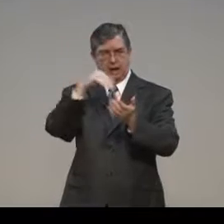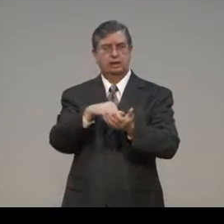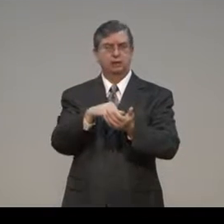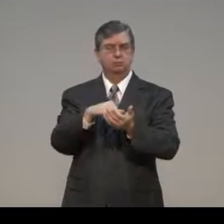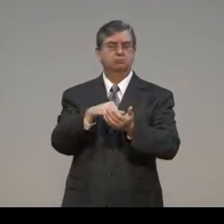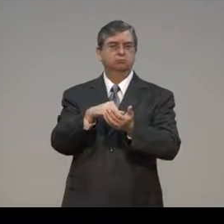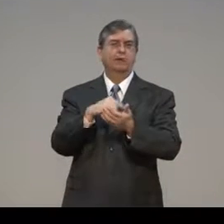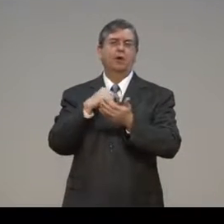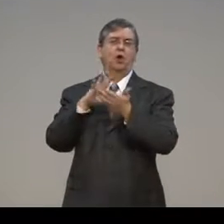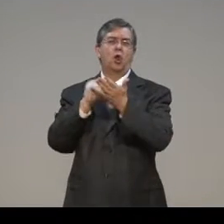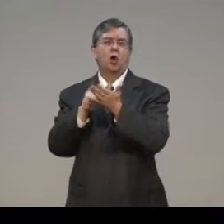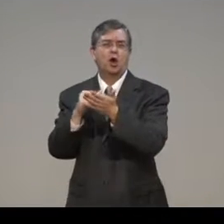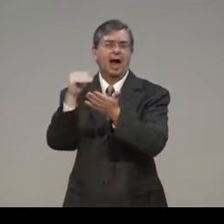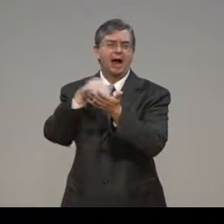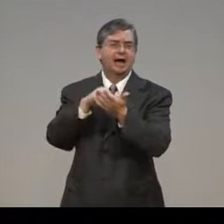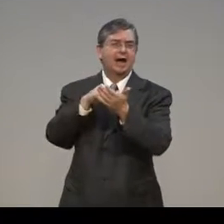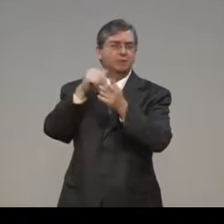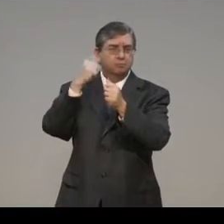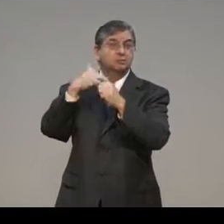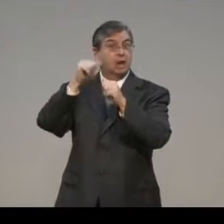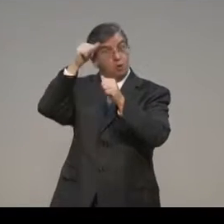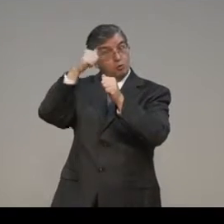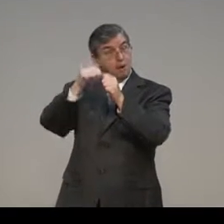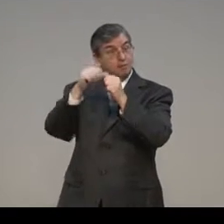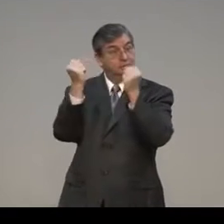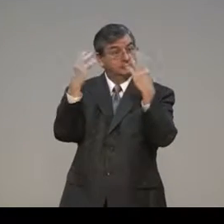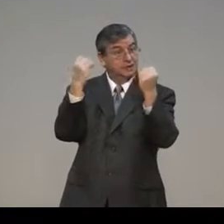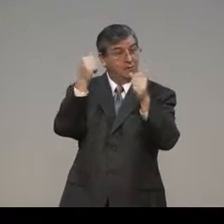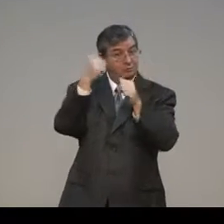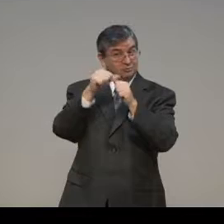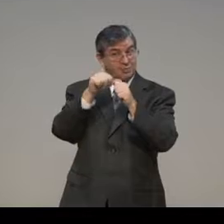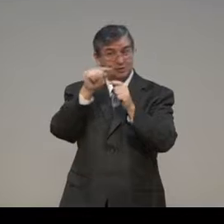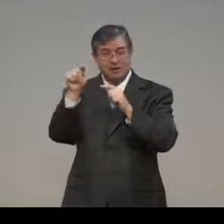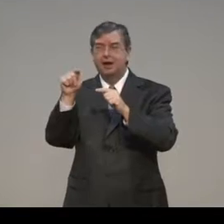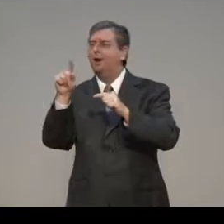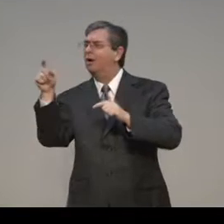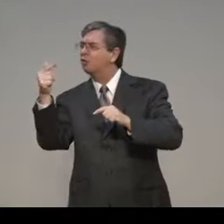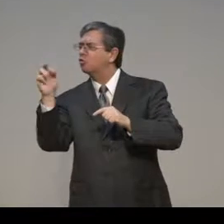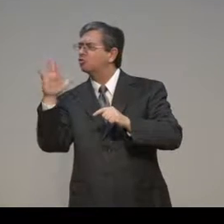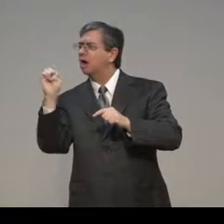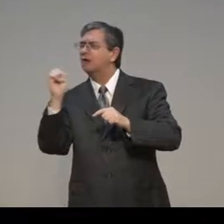In February, I'm going to be traveling to Brazil again. So hopefully I'll remember some of their signs.